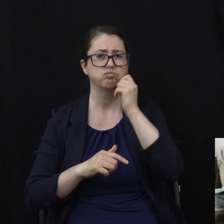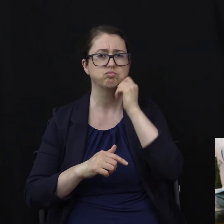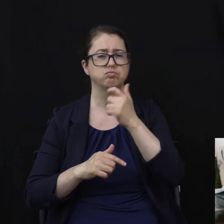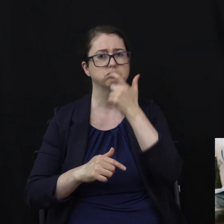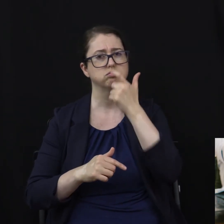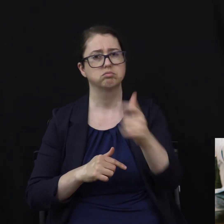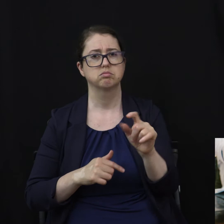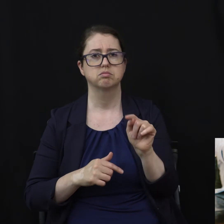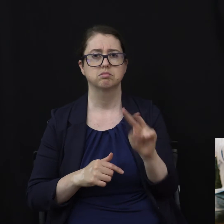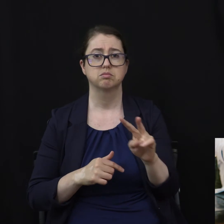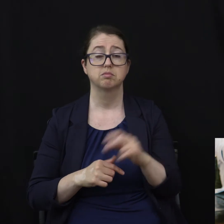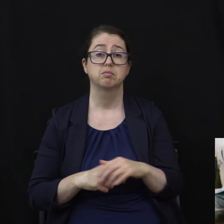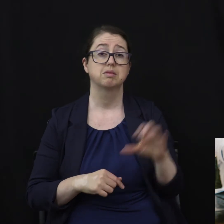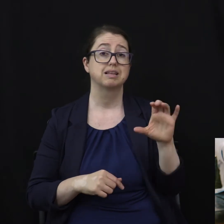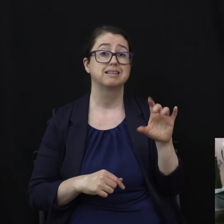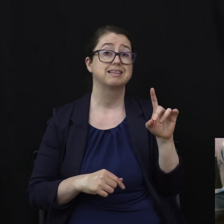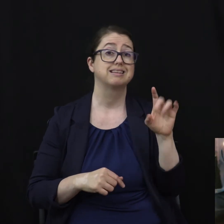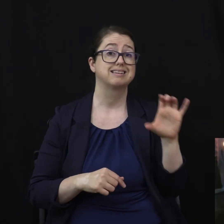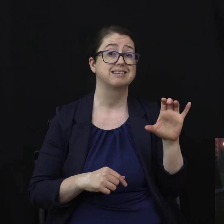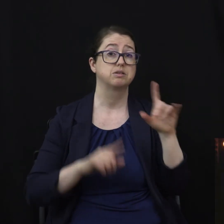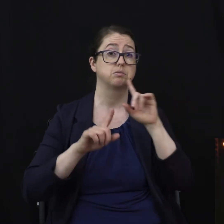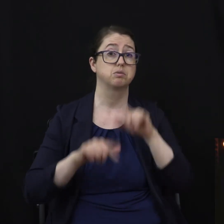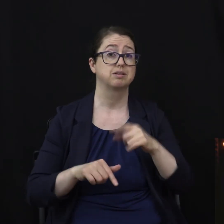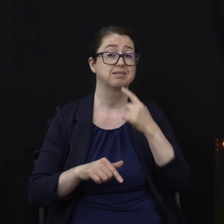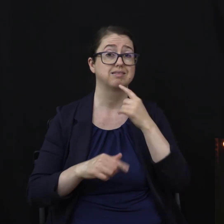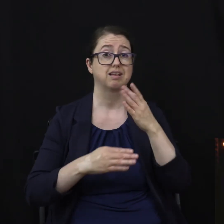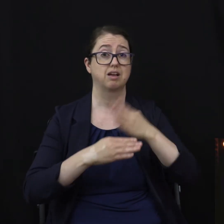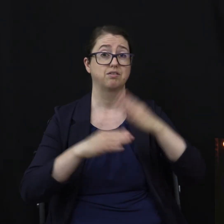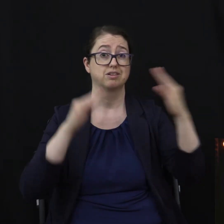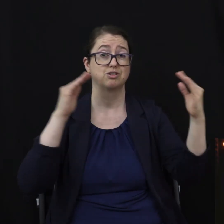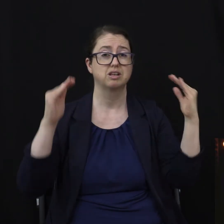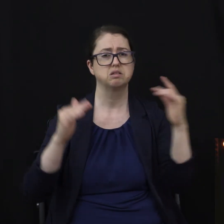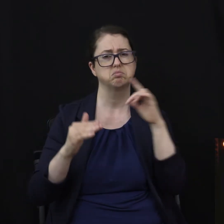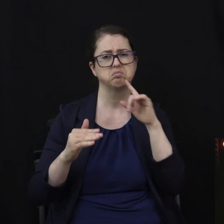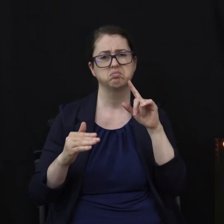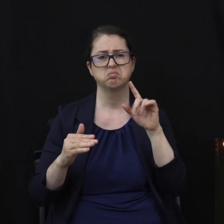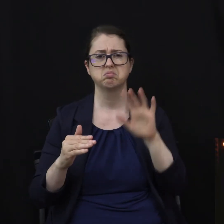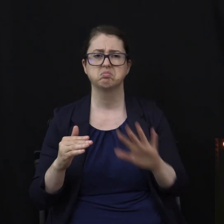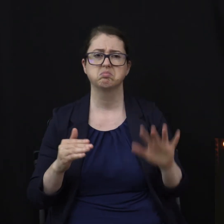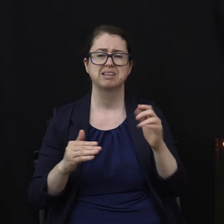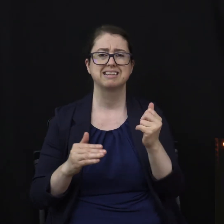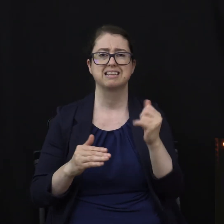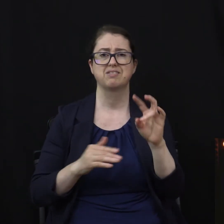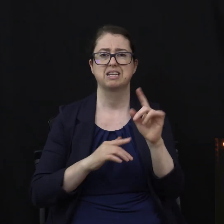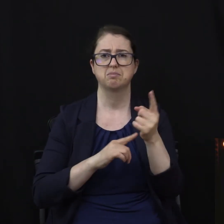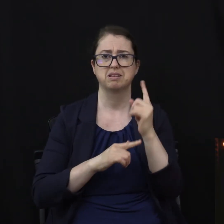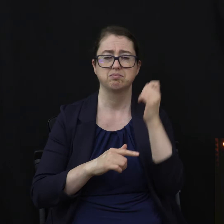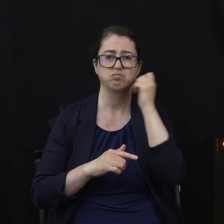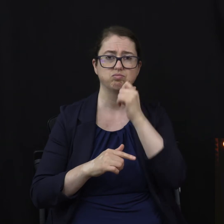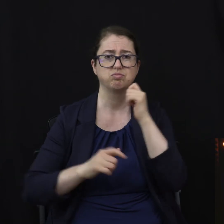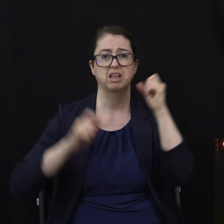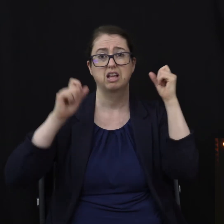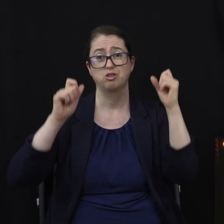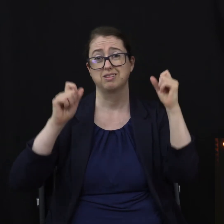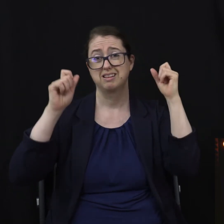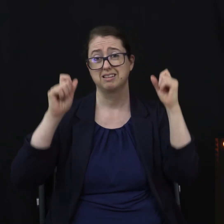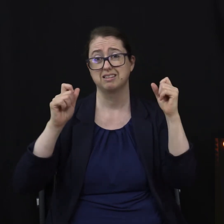CDC reports the average adult only spends about 17 minutes a day exercising. Let's spend more